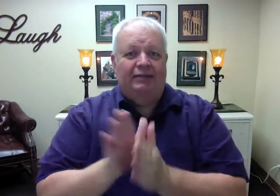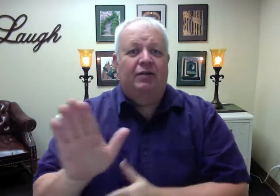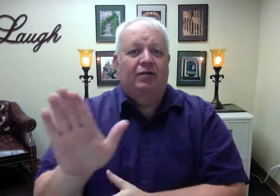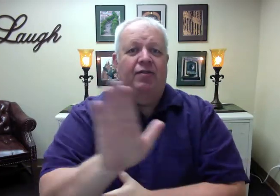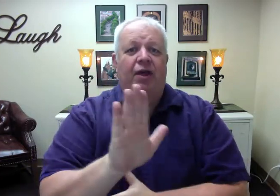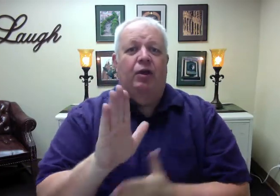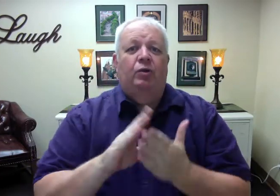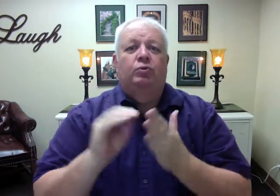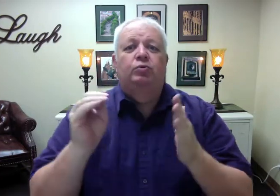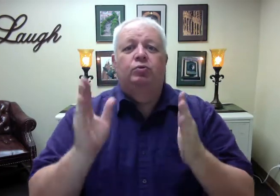students.